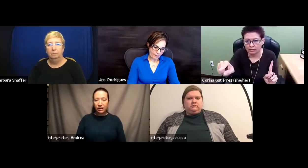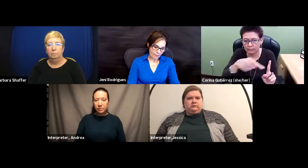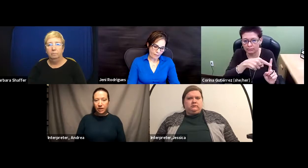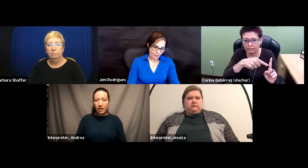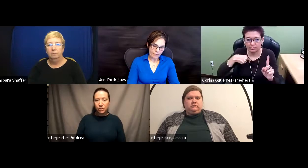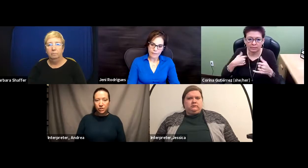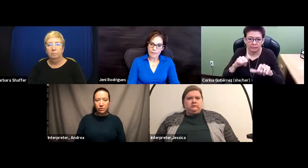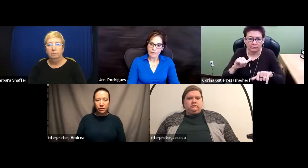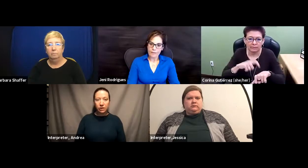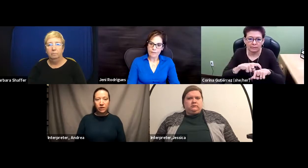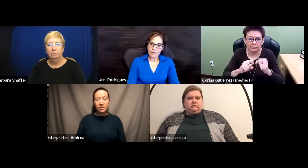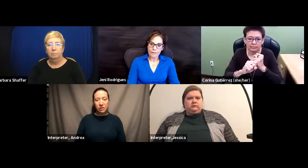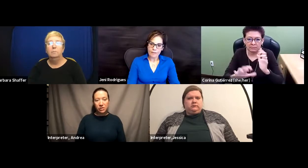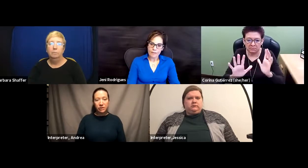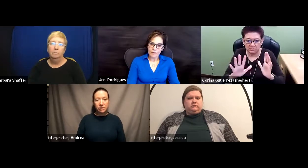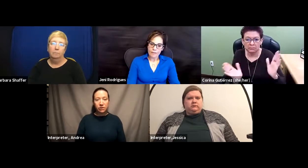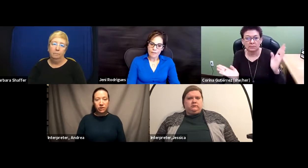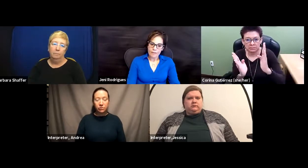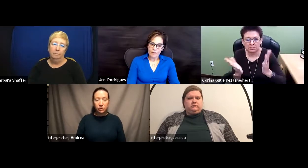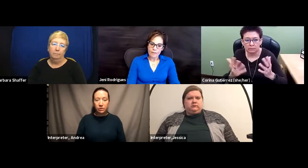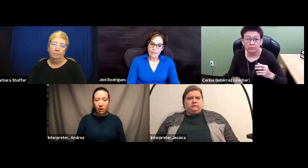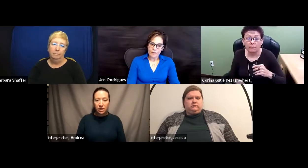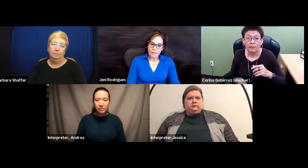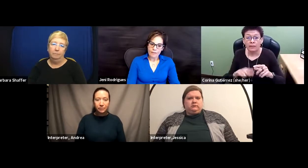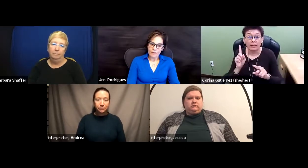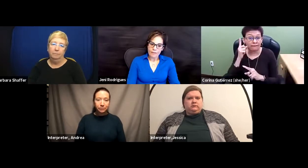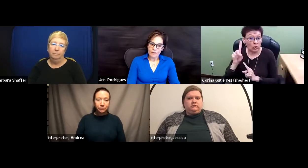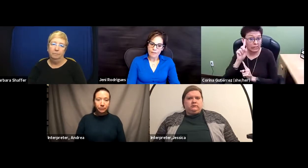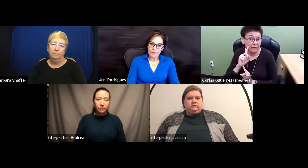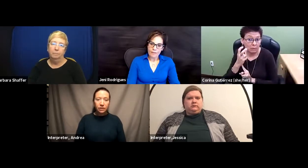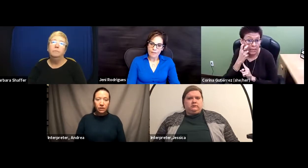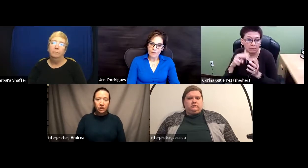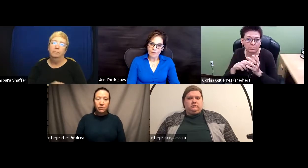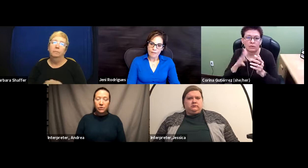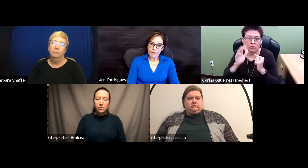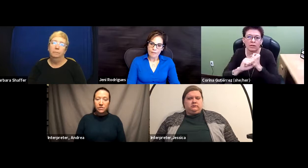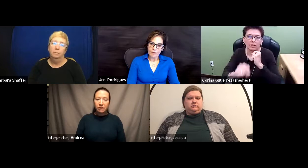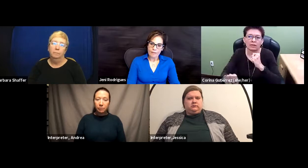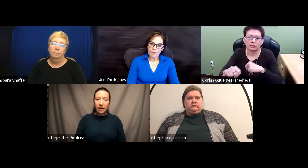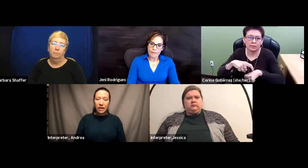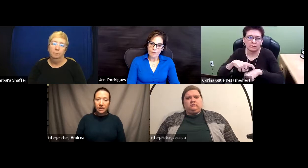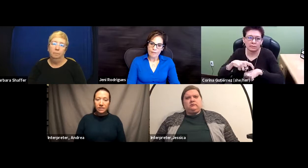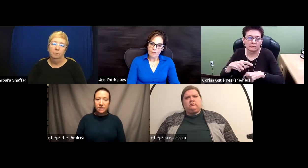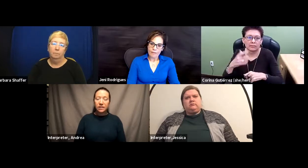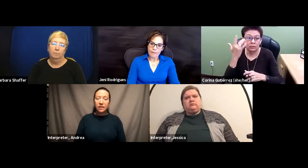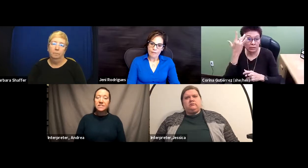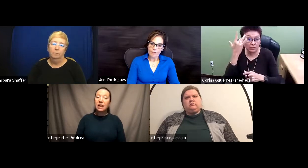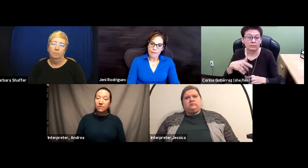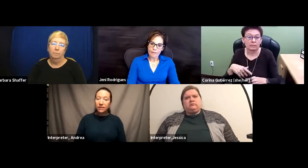that communication to occur. And especially when it's occurring through a third party. For those who are deaf blind, it definitely